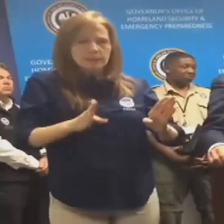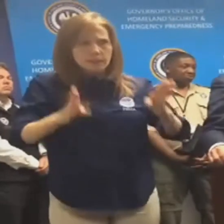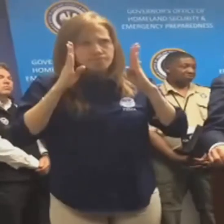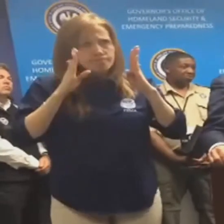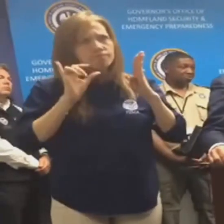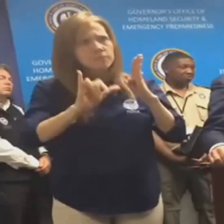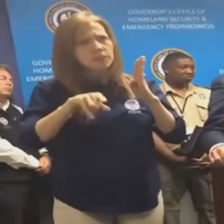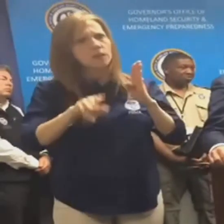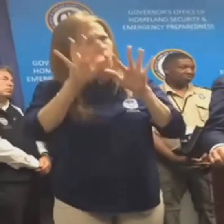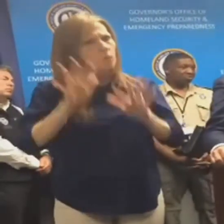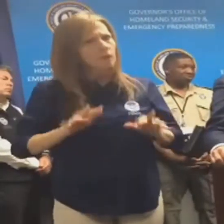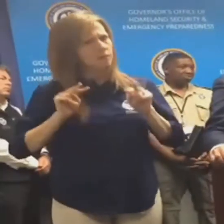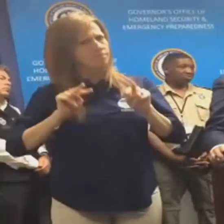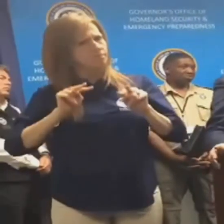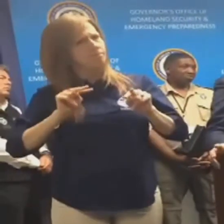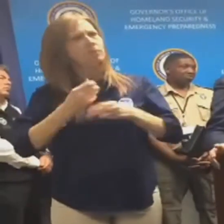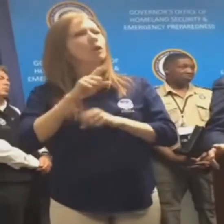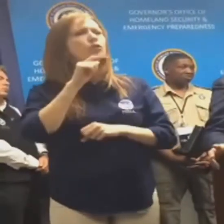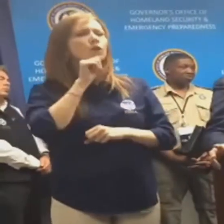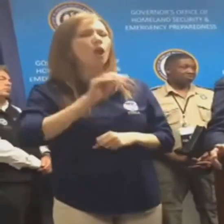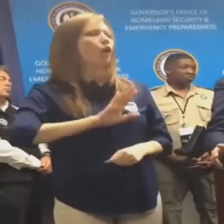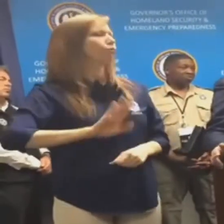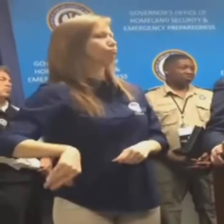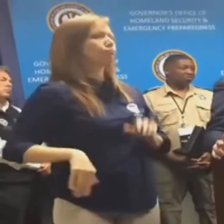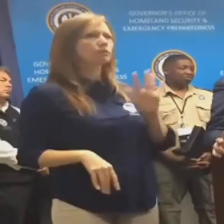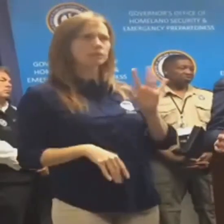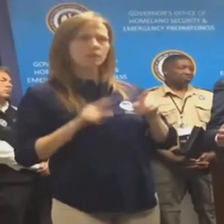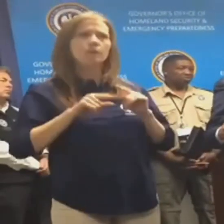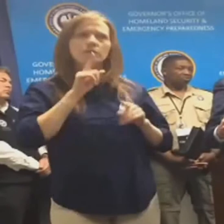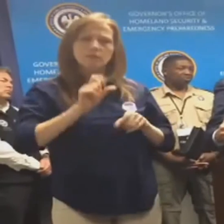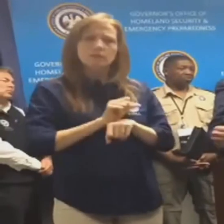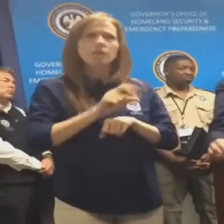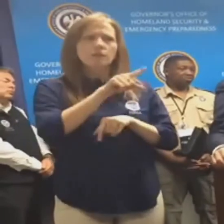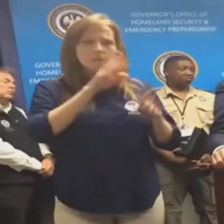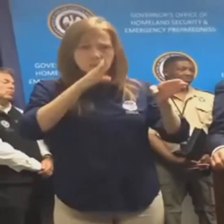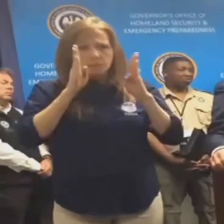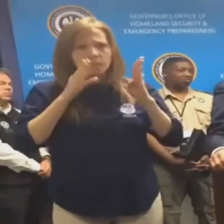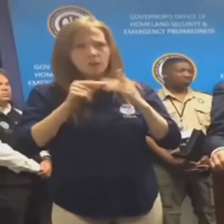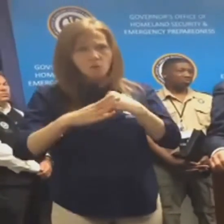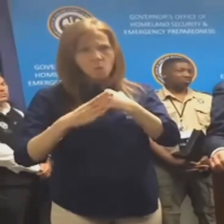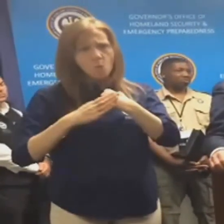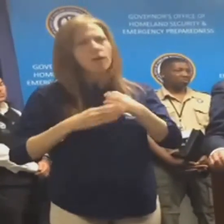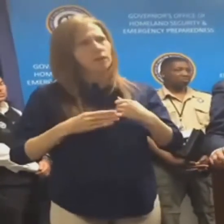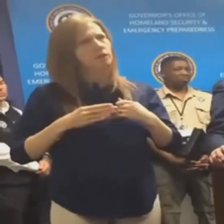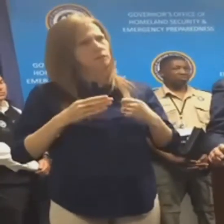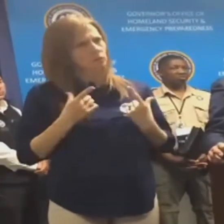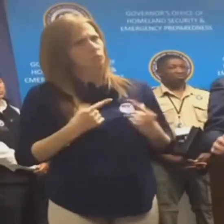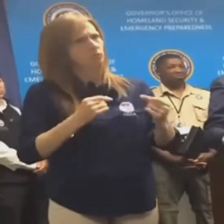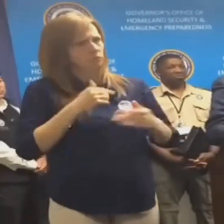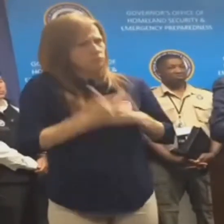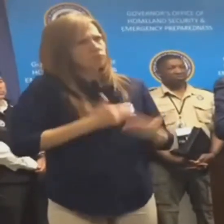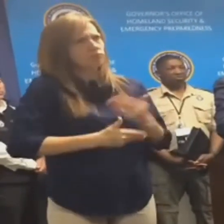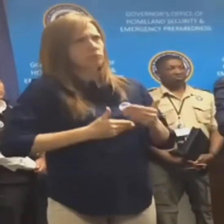serious weather event, and it deserves all of our attention, and that we need to make sure that we're not just casual